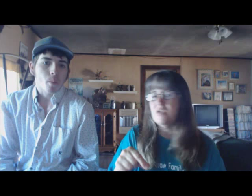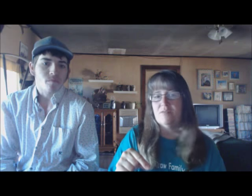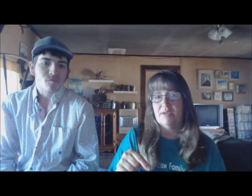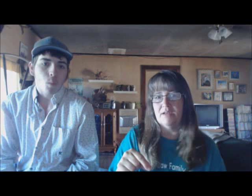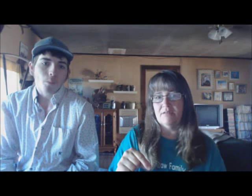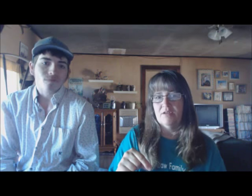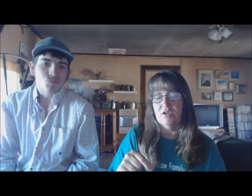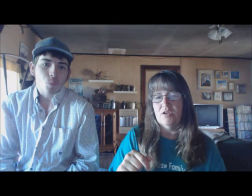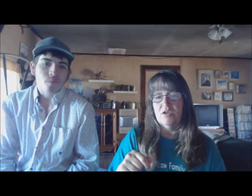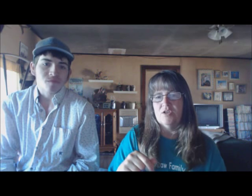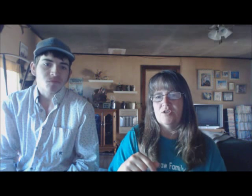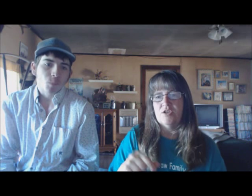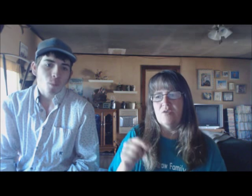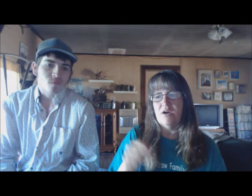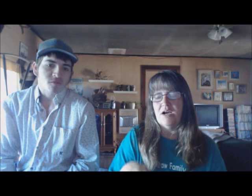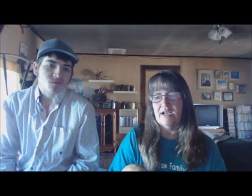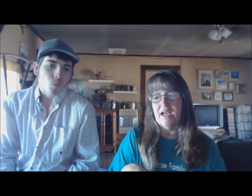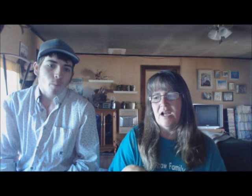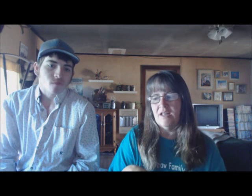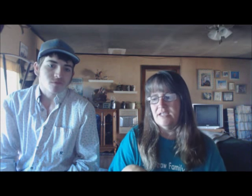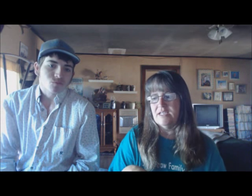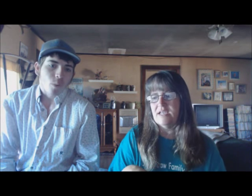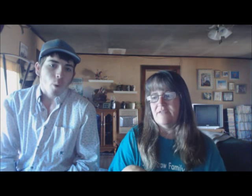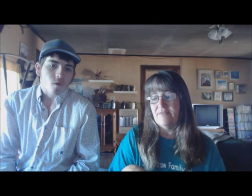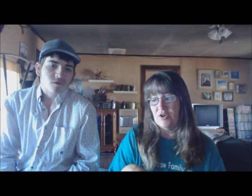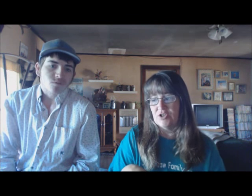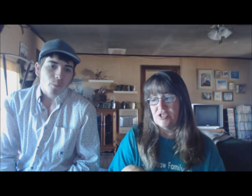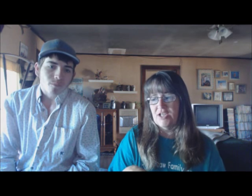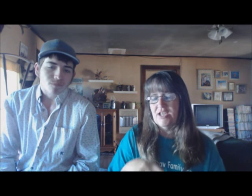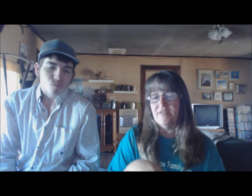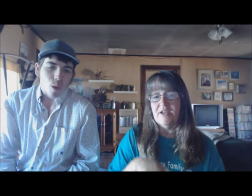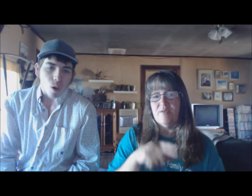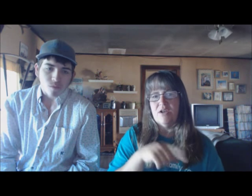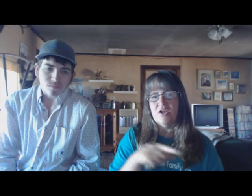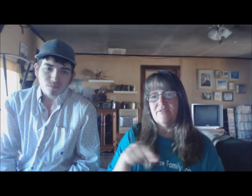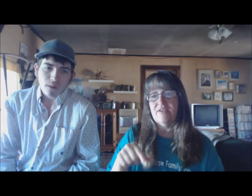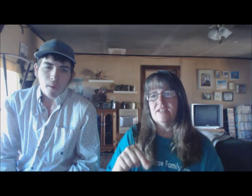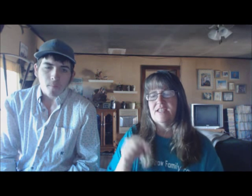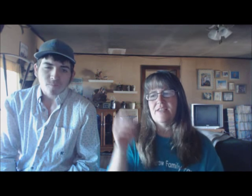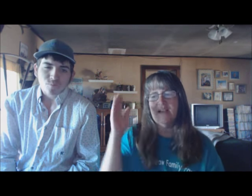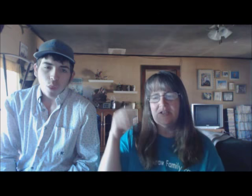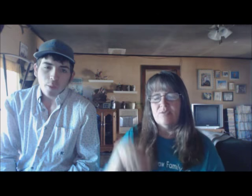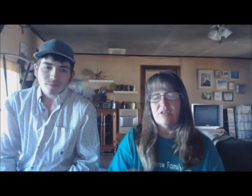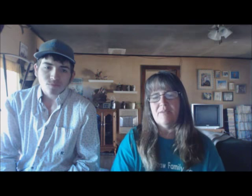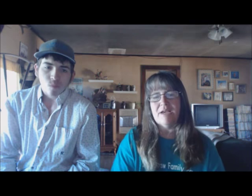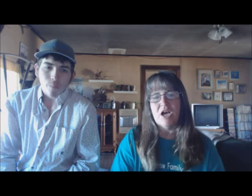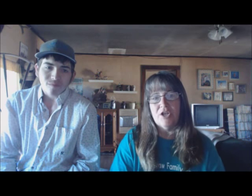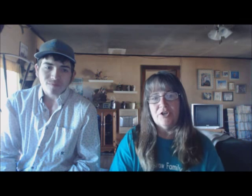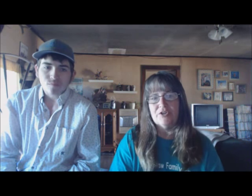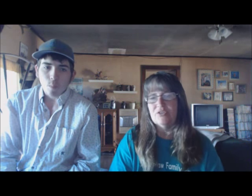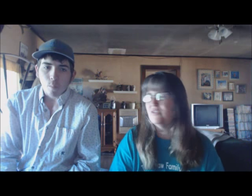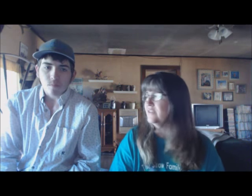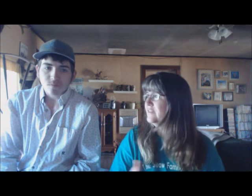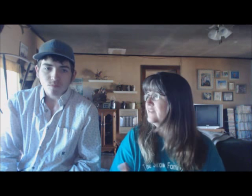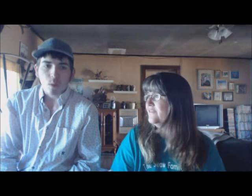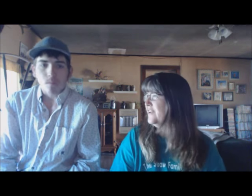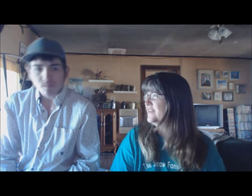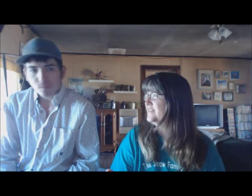milking pen. So, I got Holly contained first. And then I went along the fence and they actually were climbing under the fence.